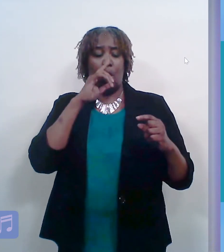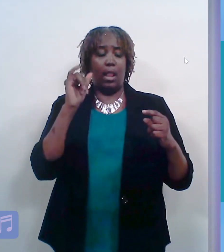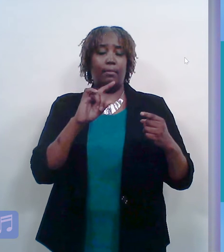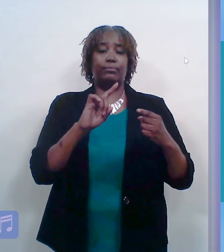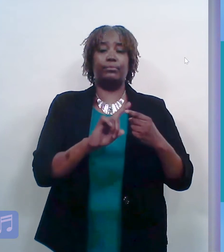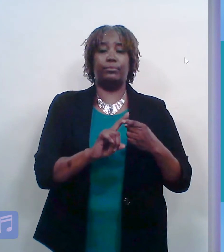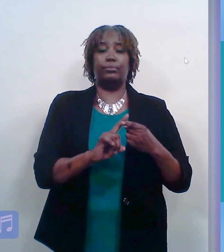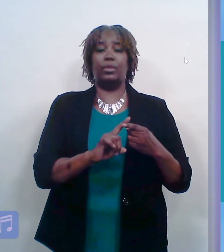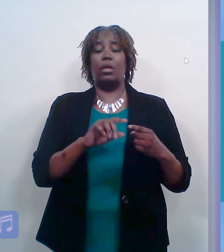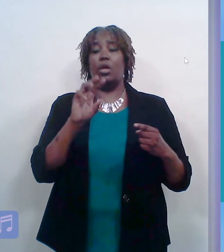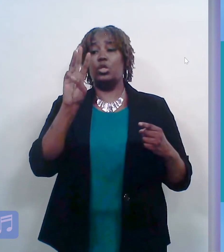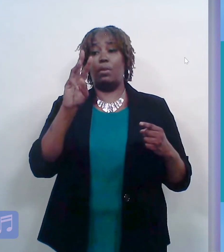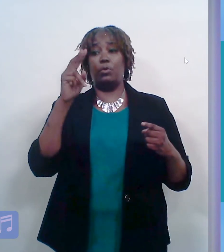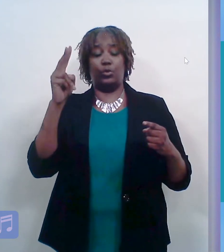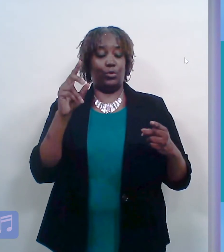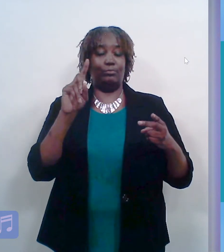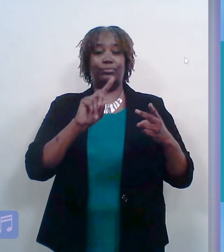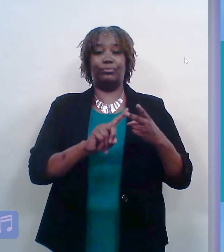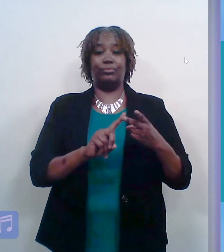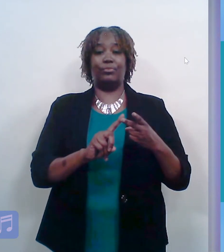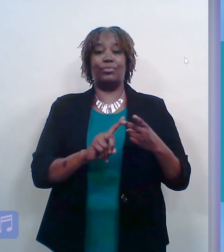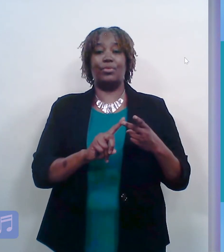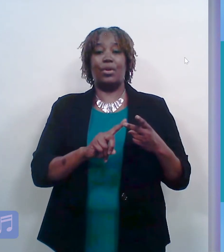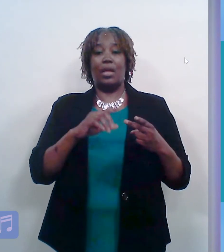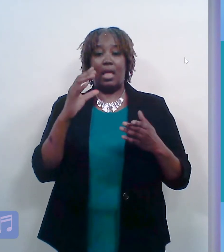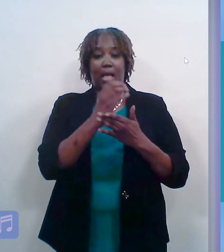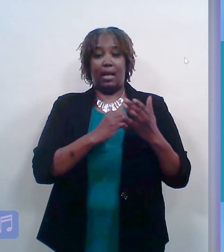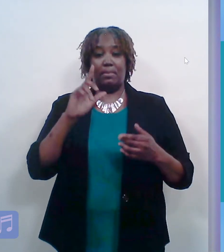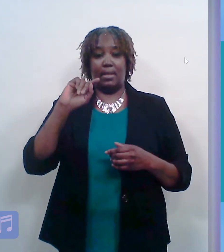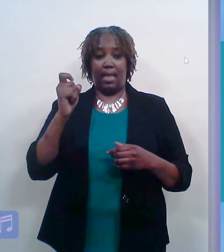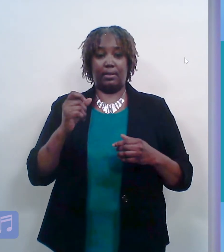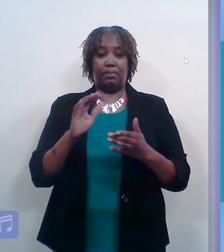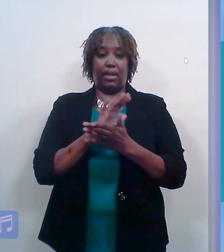For paper documents, such as W-2s and tax returns,